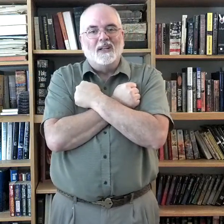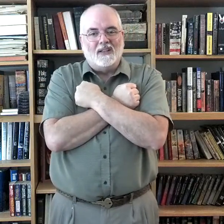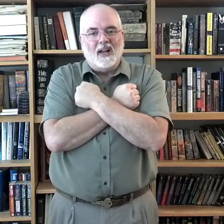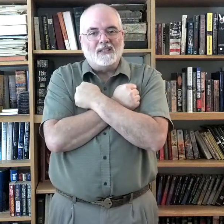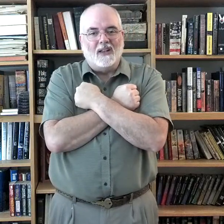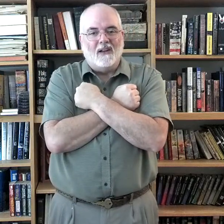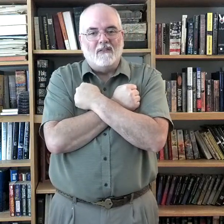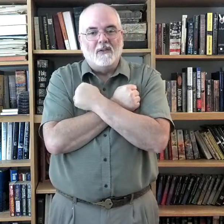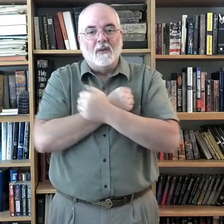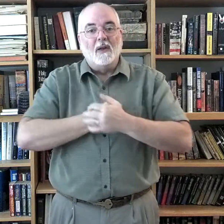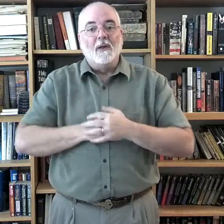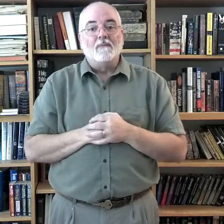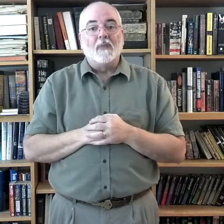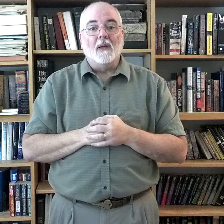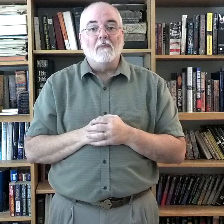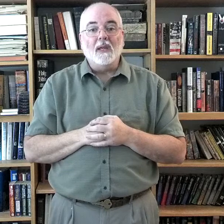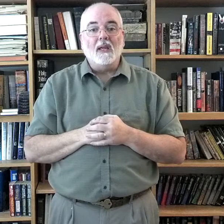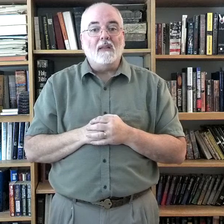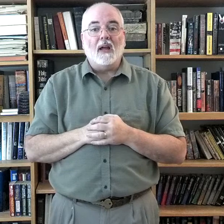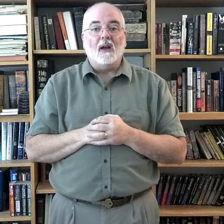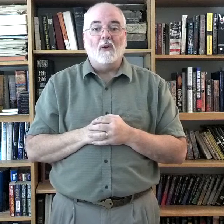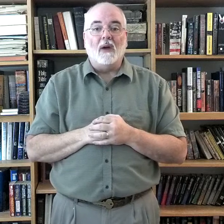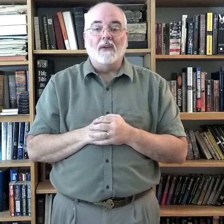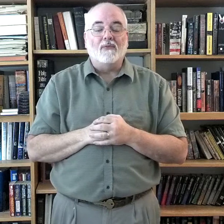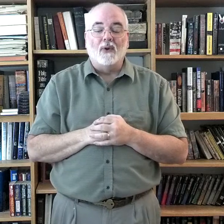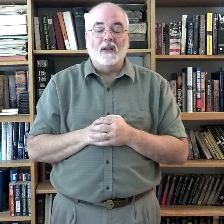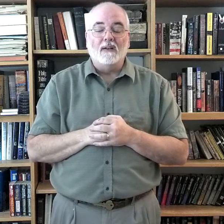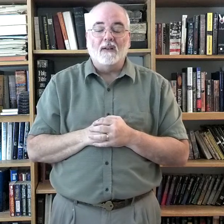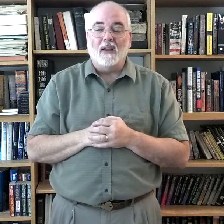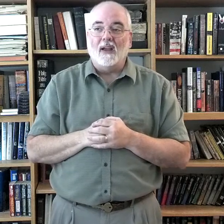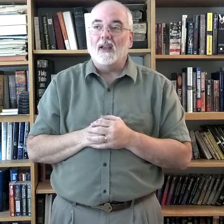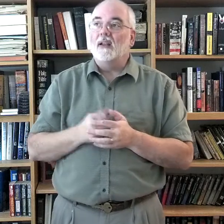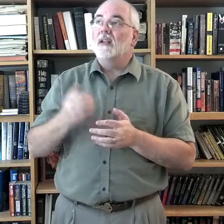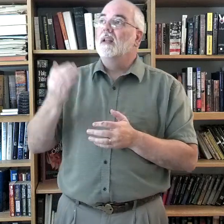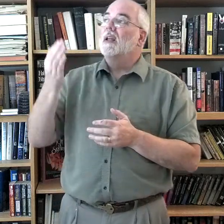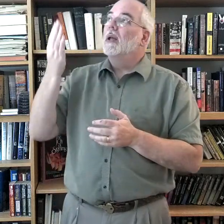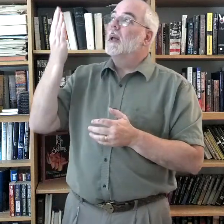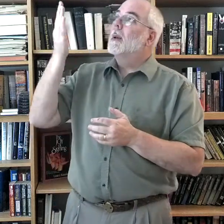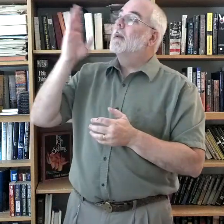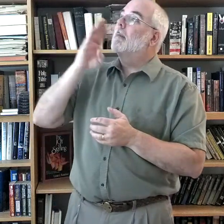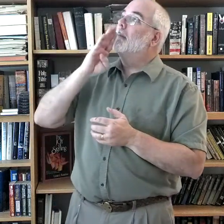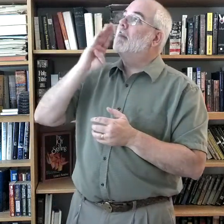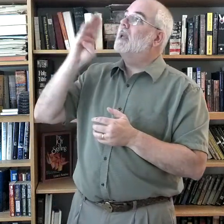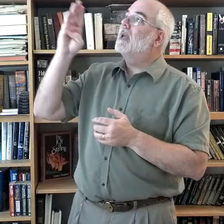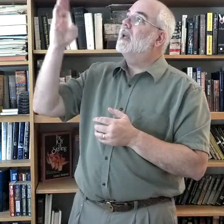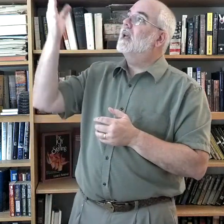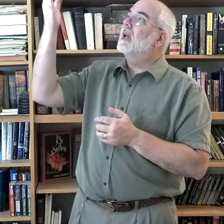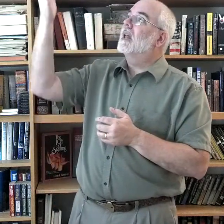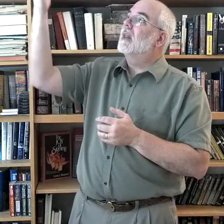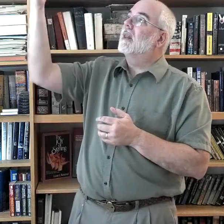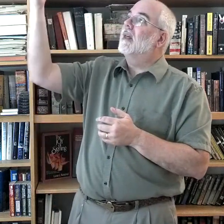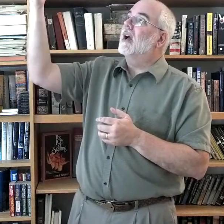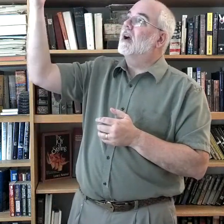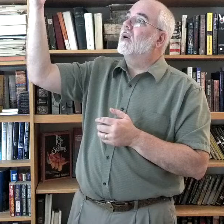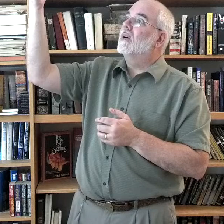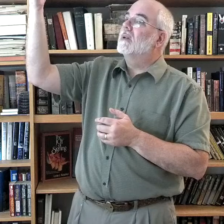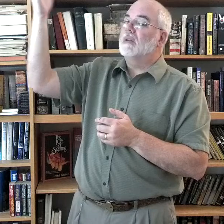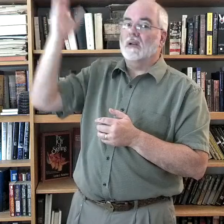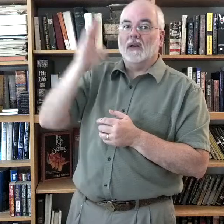That's love. Be thou my friend and guide. Be thou. Alright?